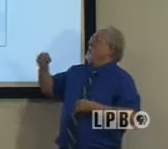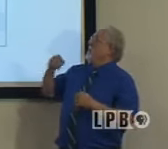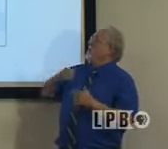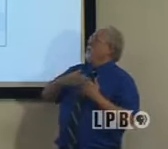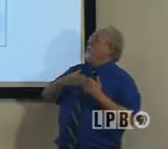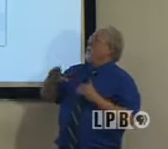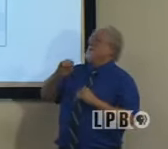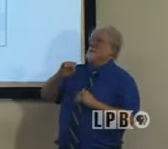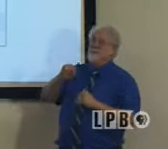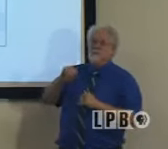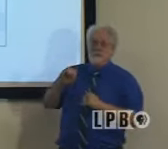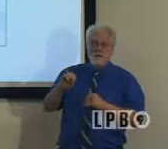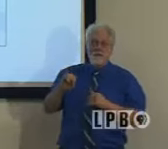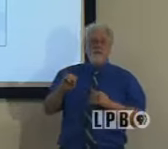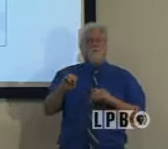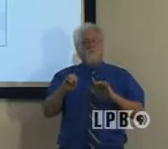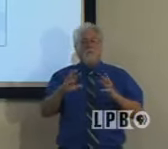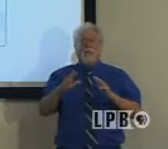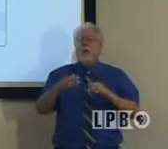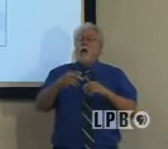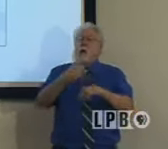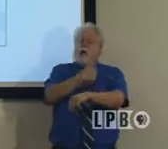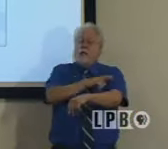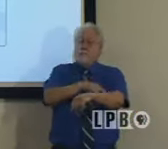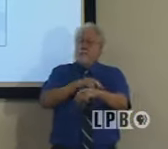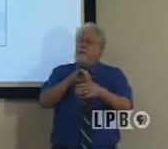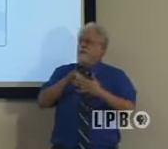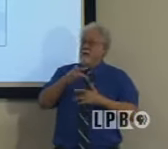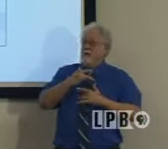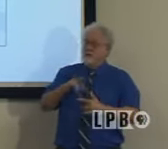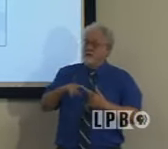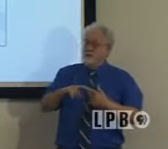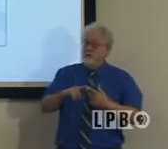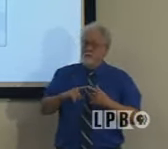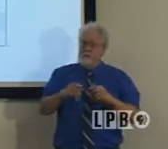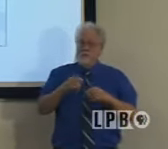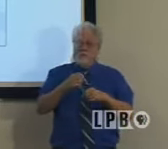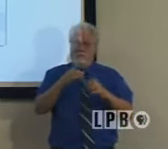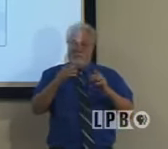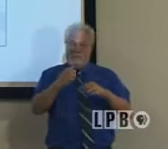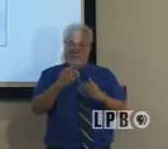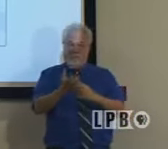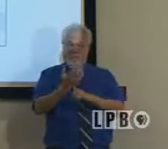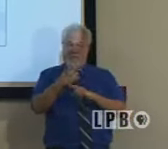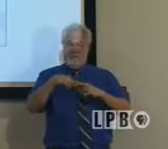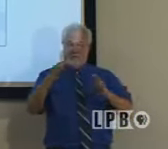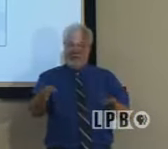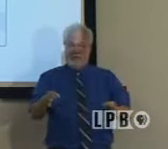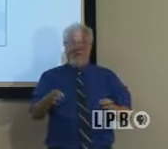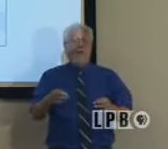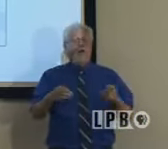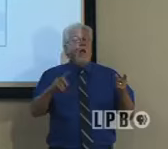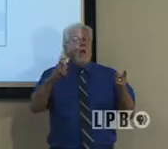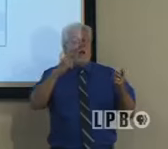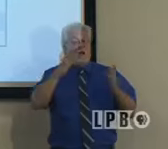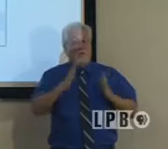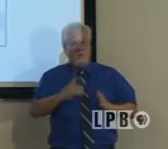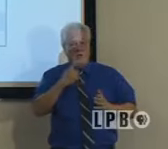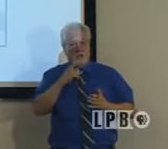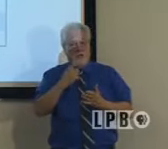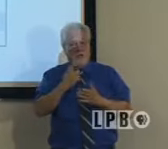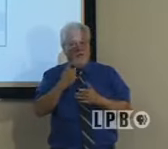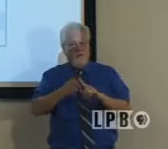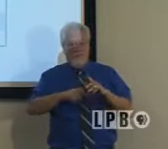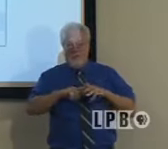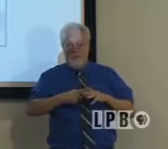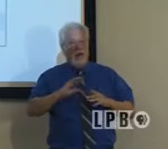you look at what's going on in hospitalizations, that's going to be a trend that really drives a lot of our concerns. As the governor has said from the beginning and certainly from the department standpoint,